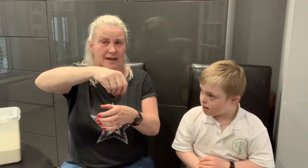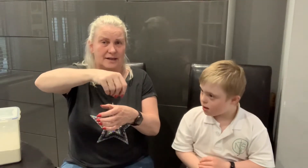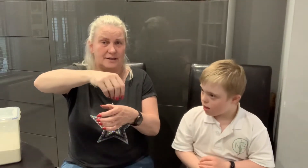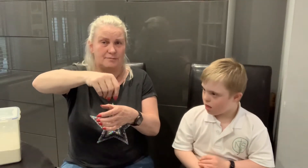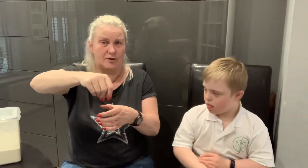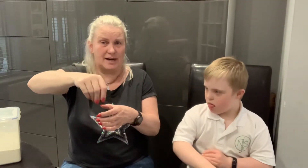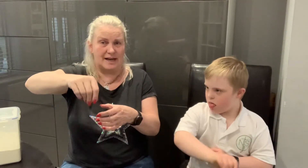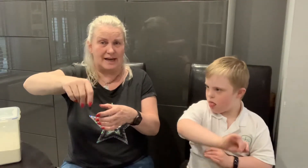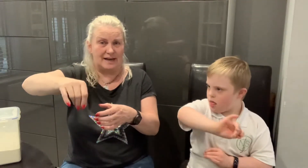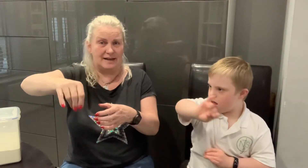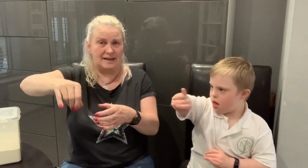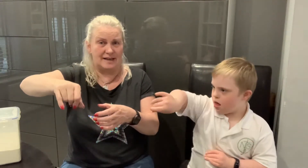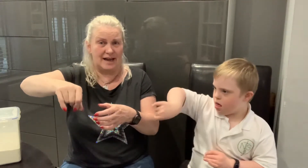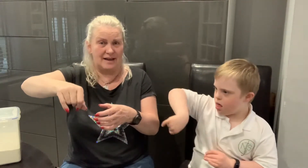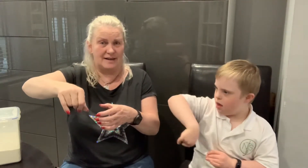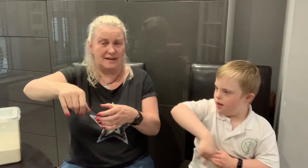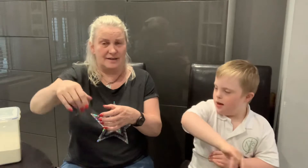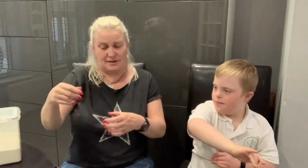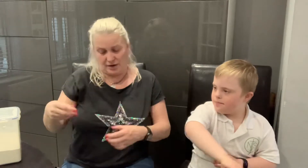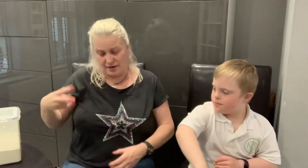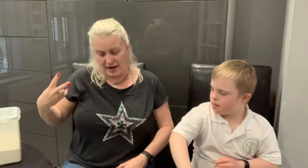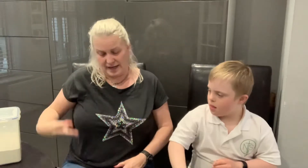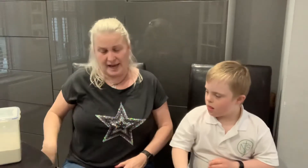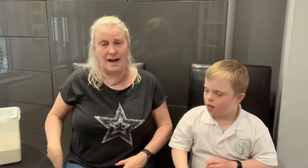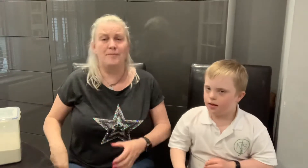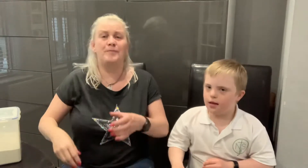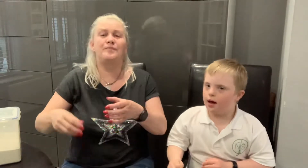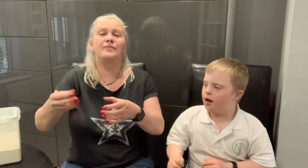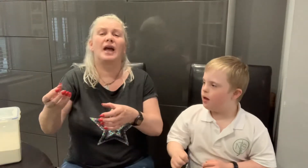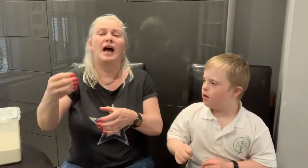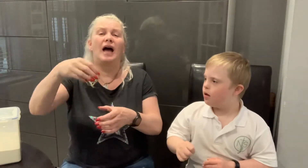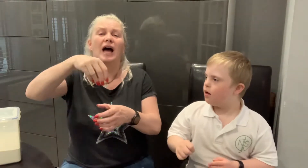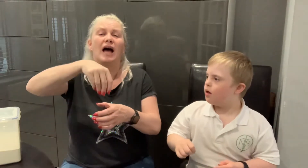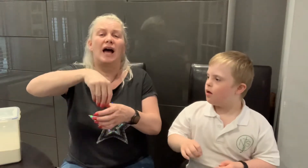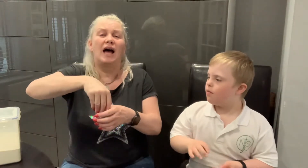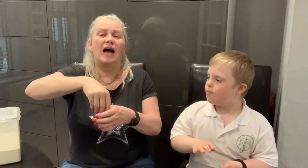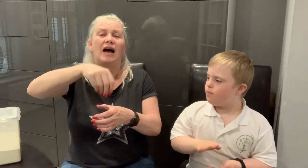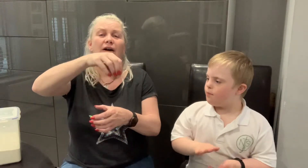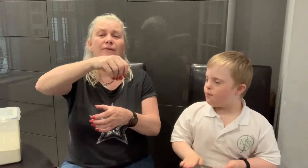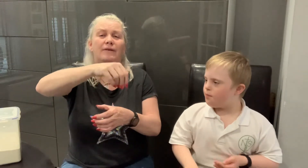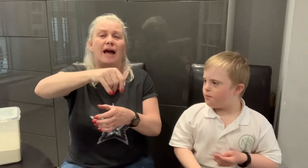sprinkling, yeah? Yeah! So, again? Yep! Flower!